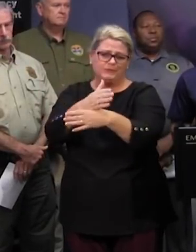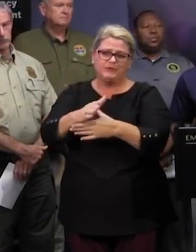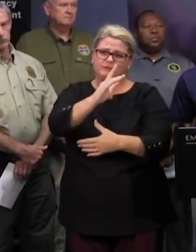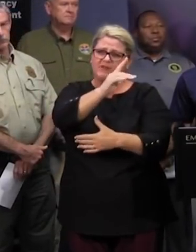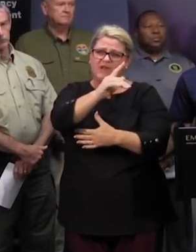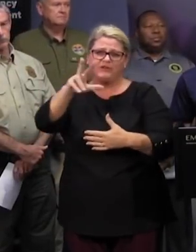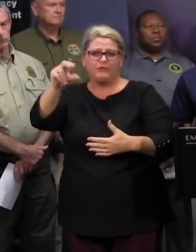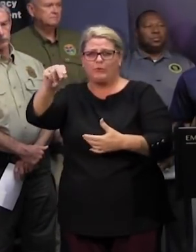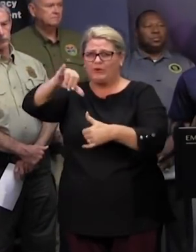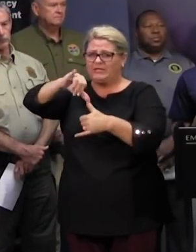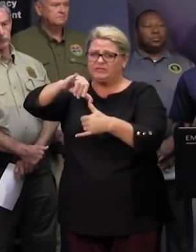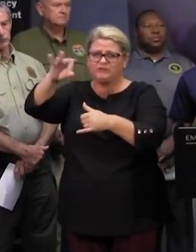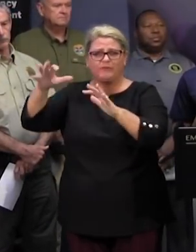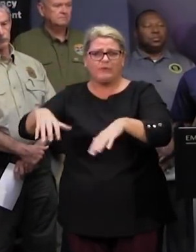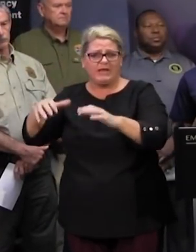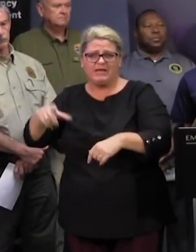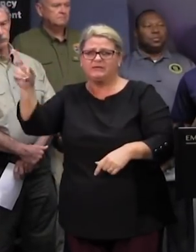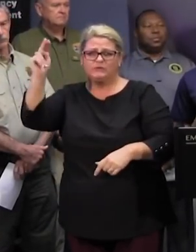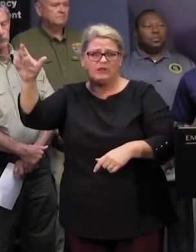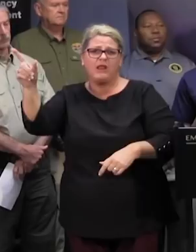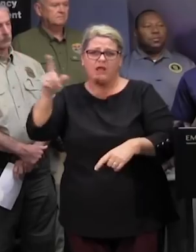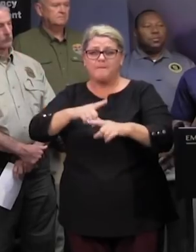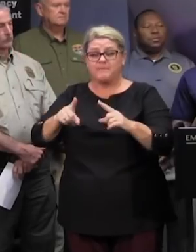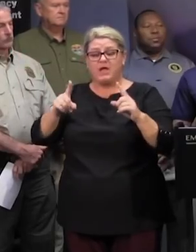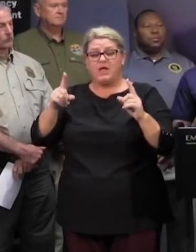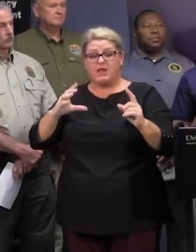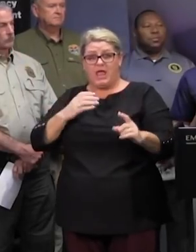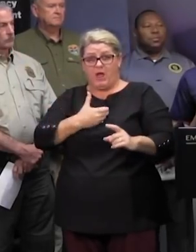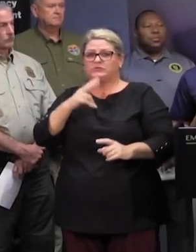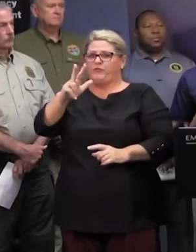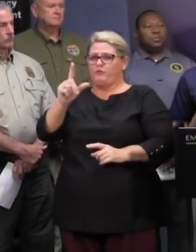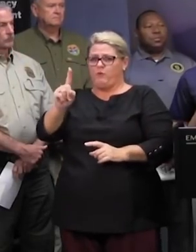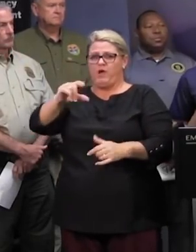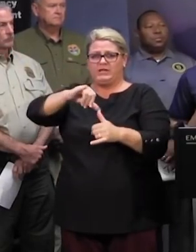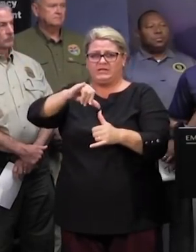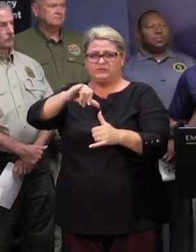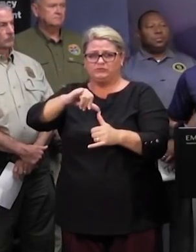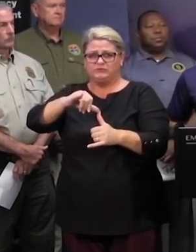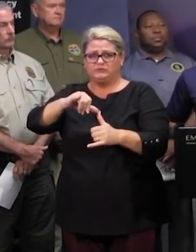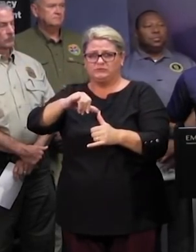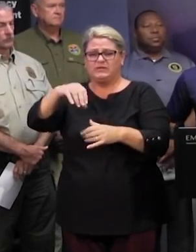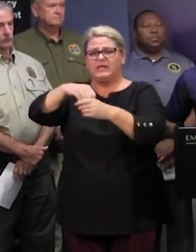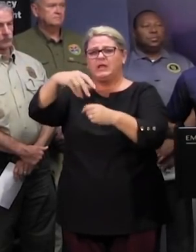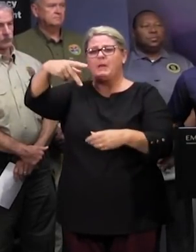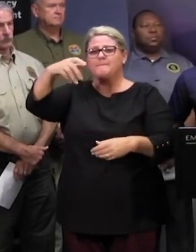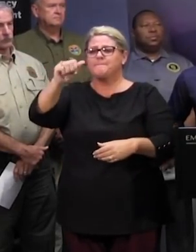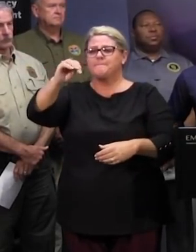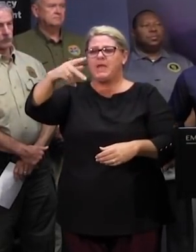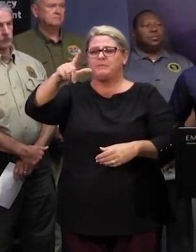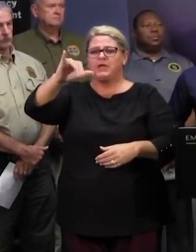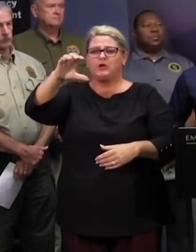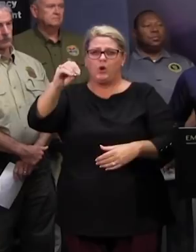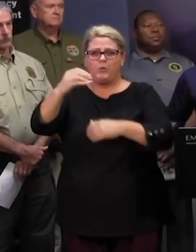and 30 inches of rainfall and the highest we've seen so far is 31 inches in oriental which is in pamlico county so